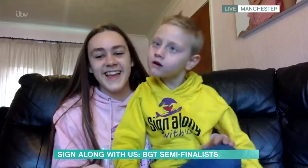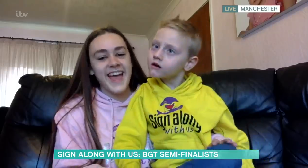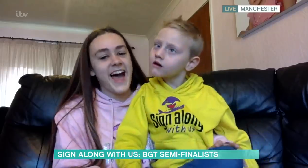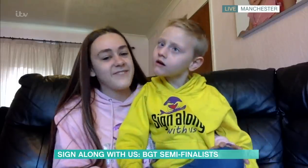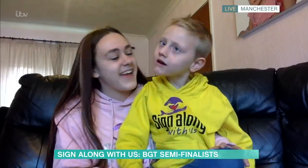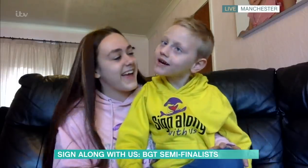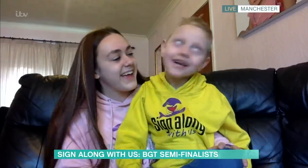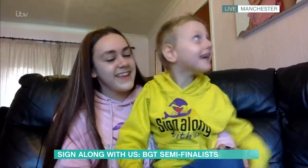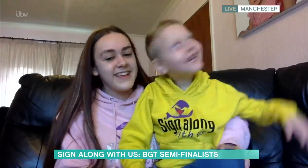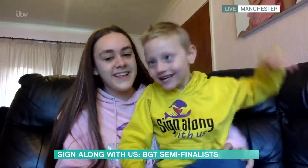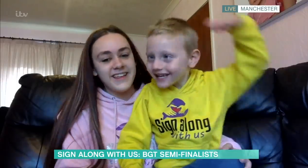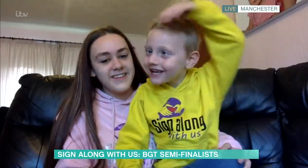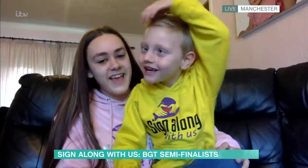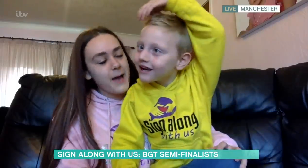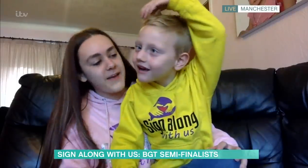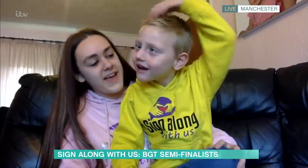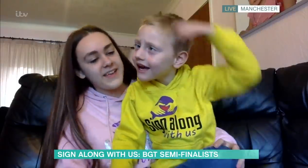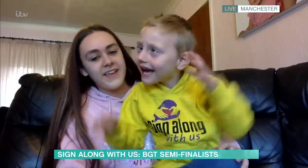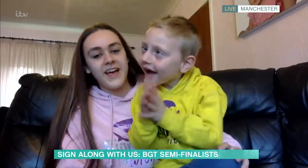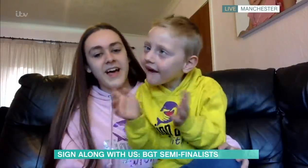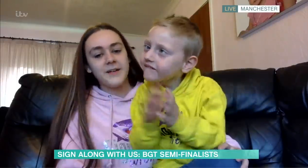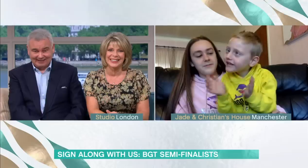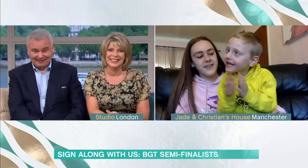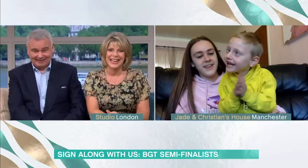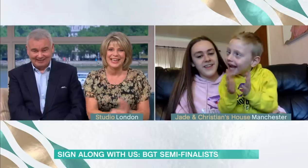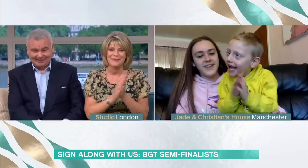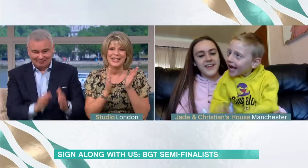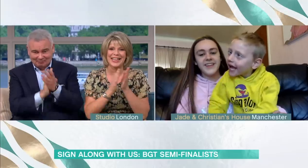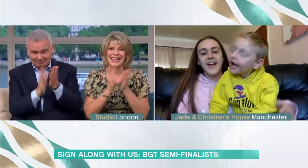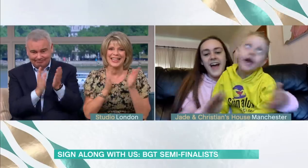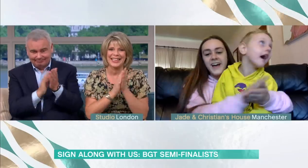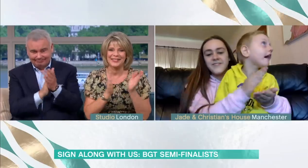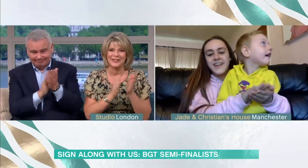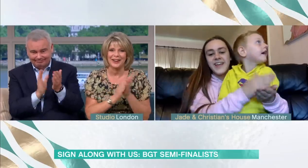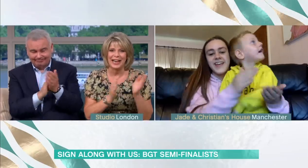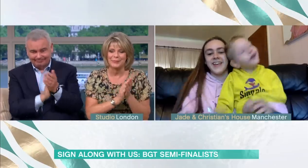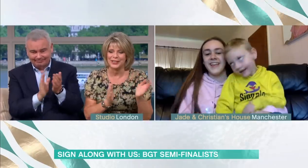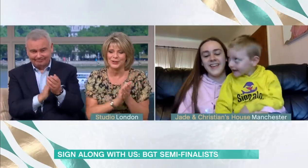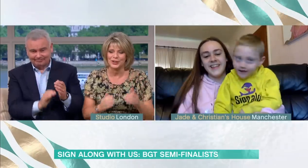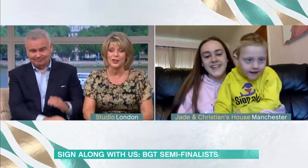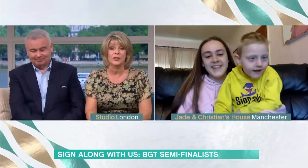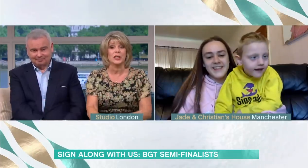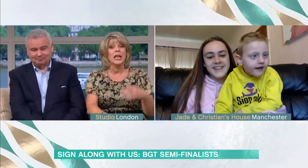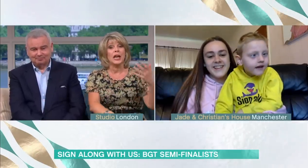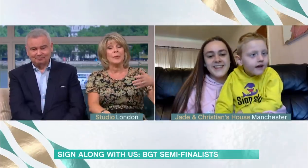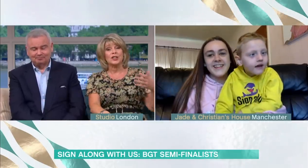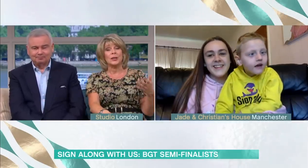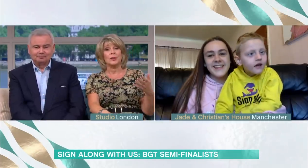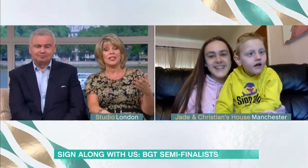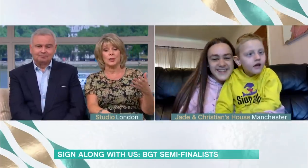Are happy? You say happy. Happy. Happy. We're very happy to talk to you, Christian. And you mentioned that the rest of the